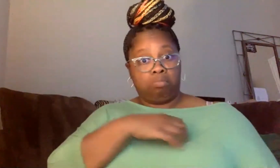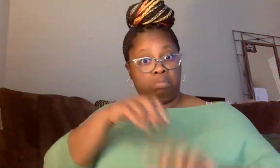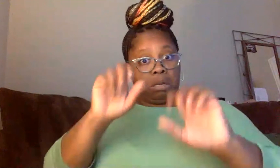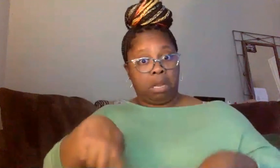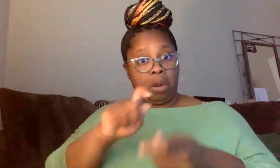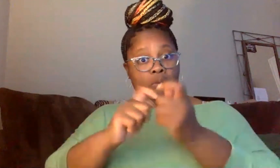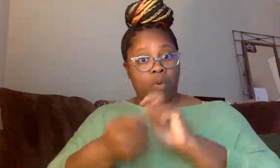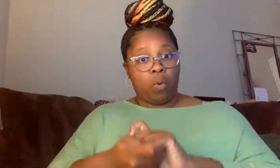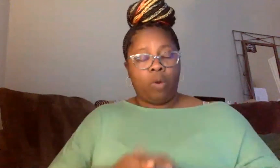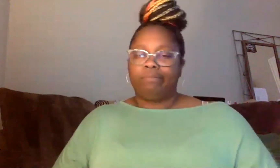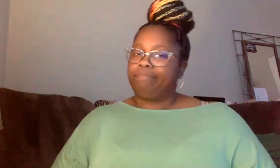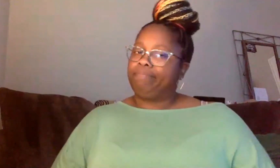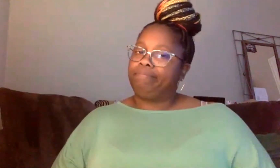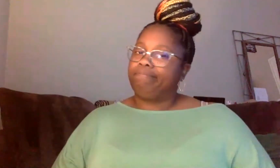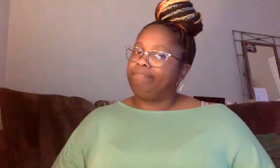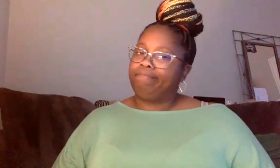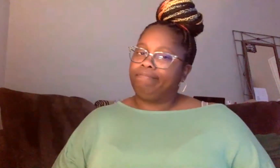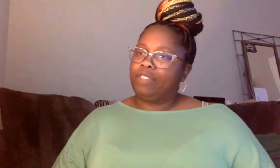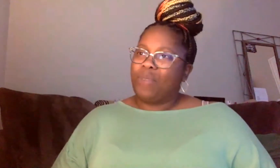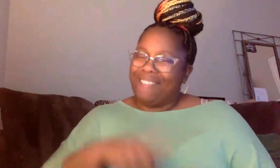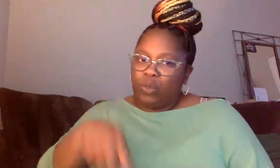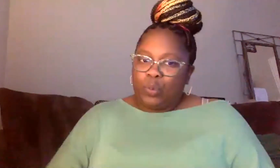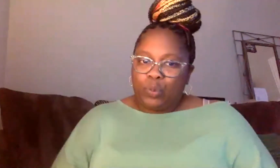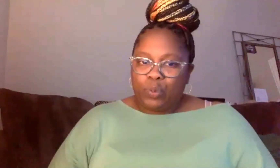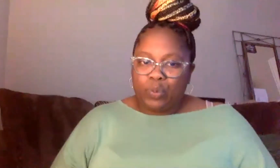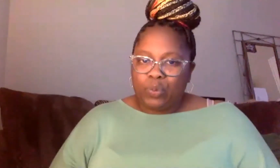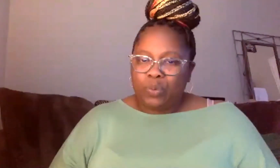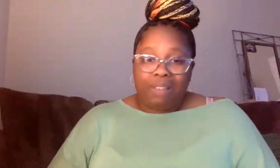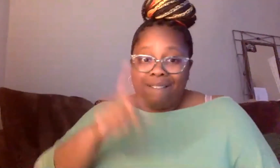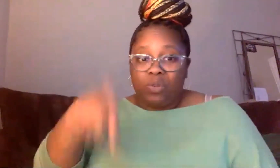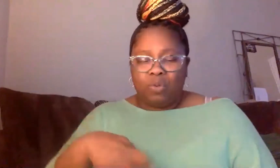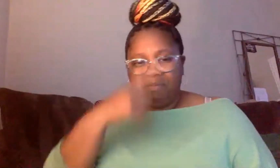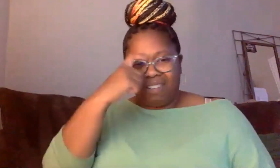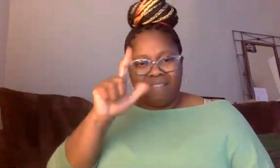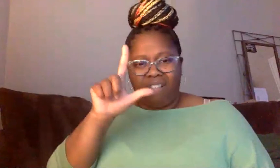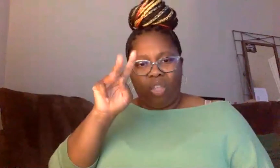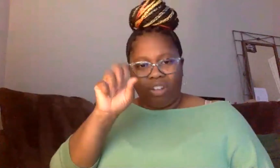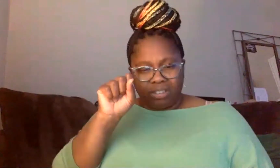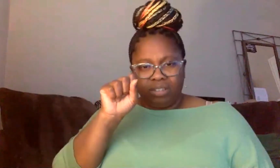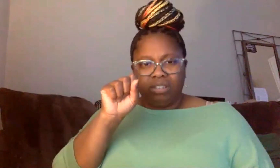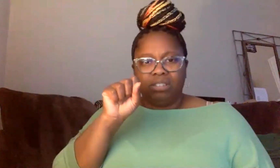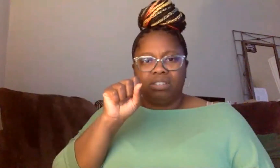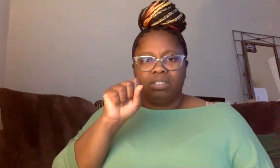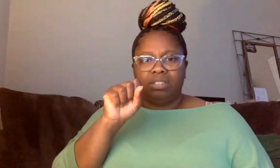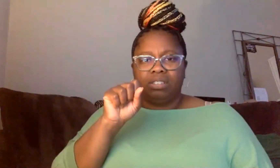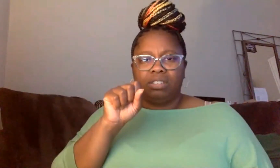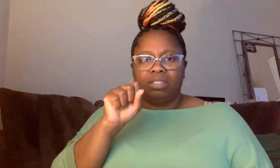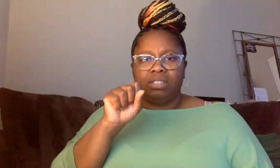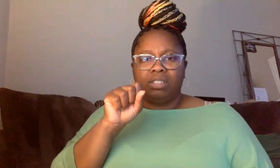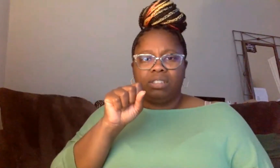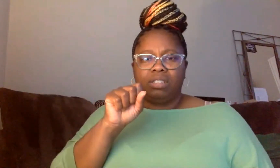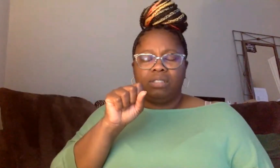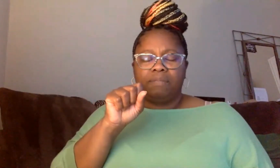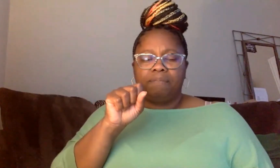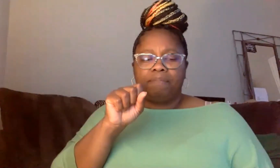There is no way it can't not be reformed because in terms of these laws, these laws come up. And right now we're saying that